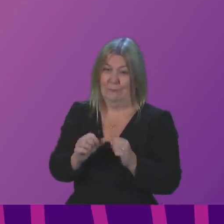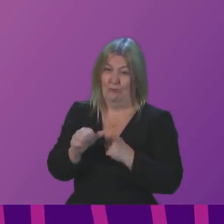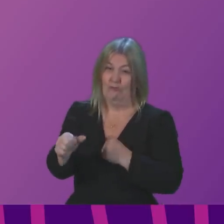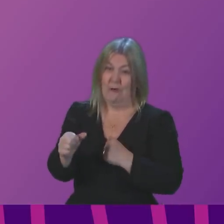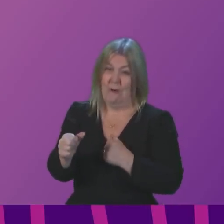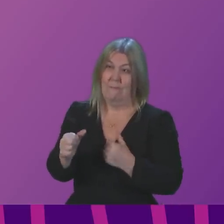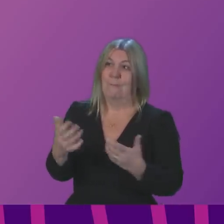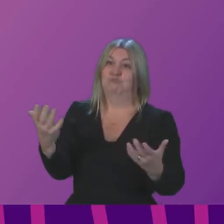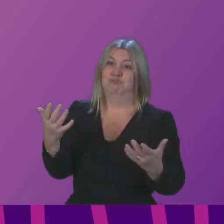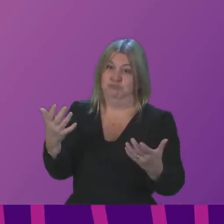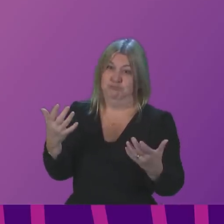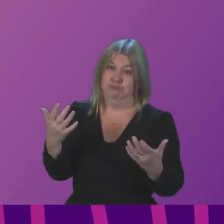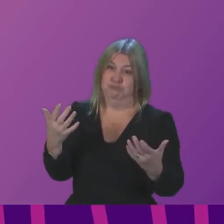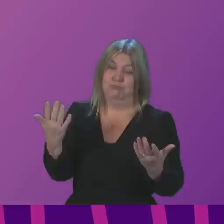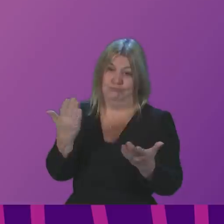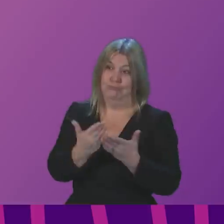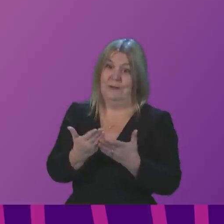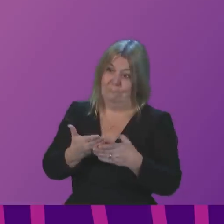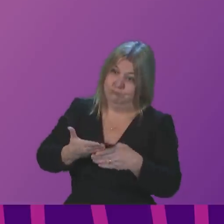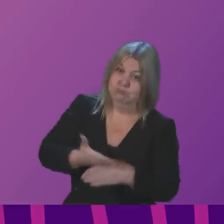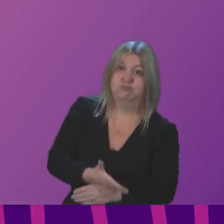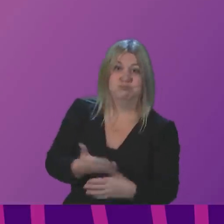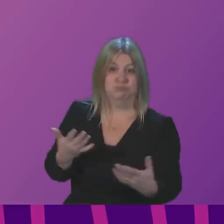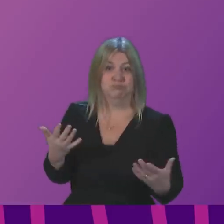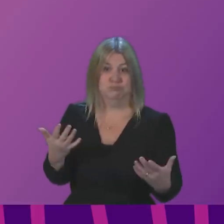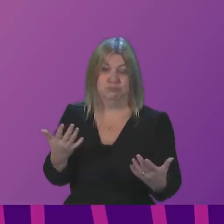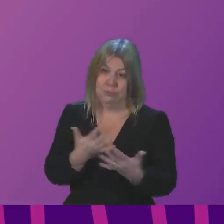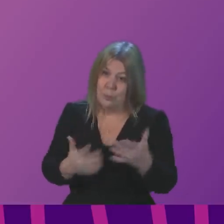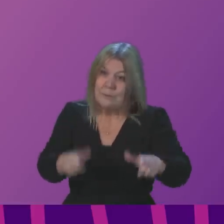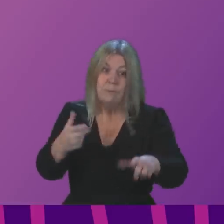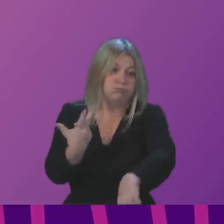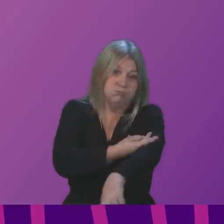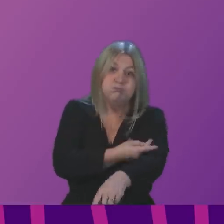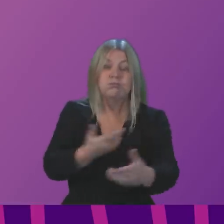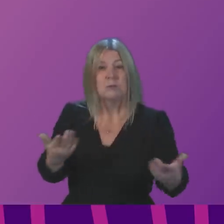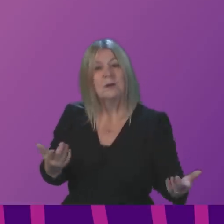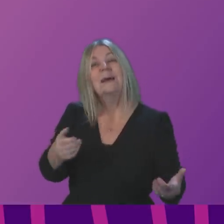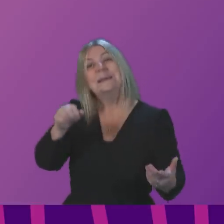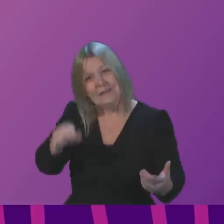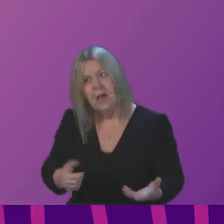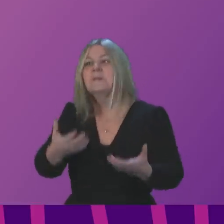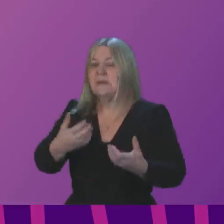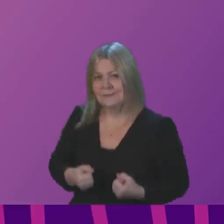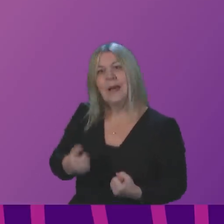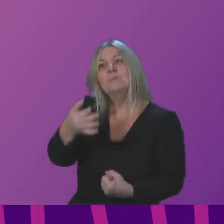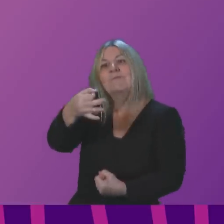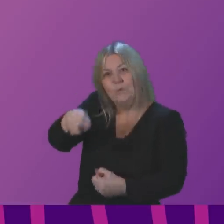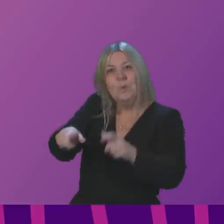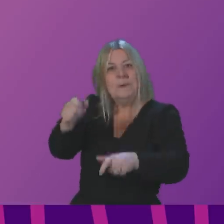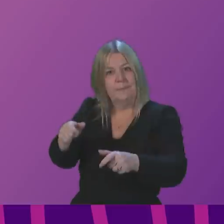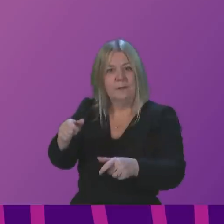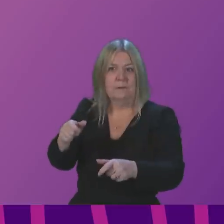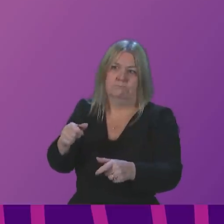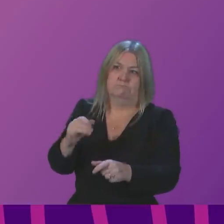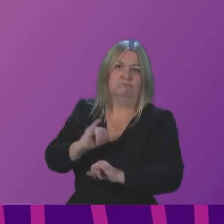changed very quickly and very substantially, where yes, I concede, a small number of people had an experience that they shouldn't have had.